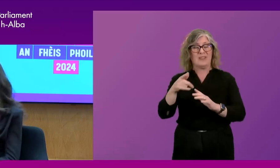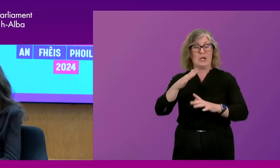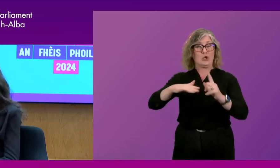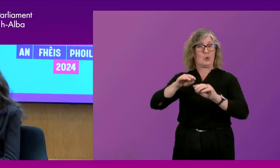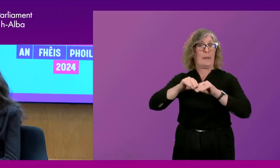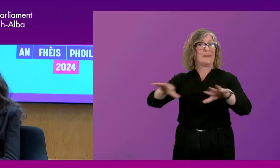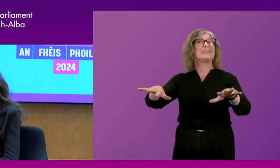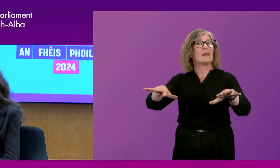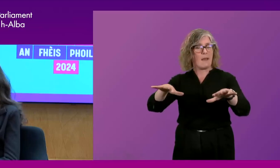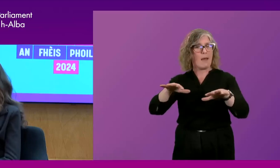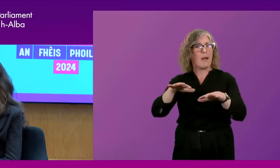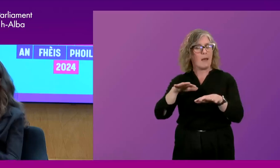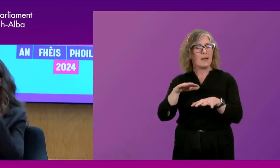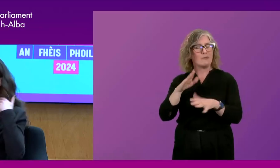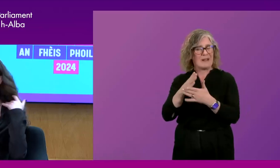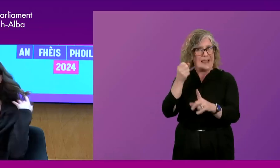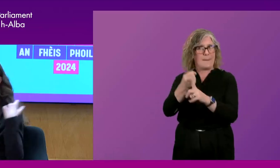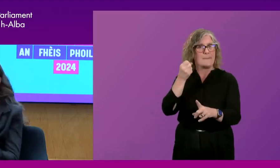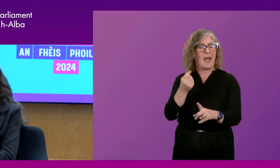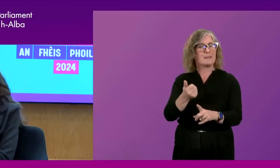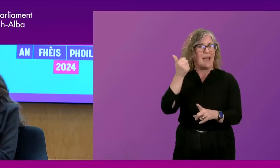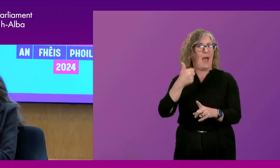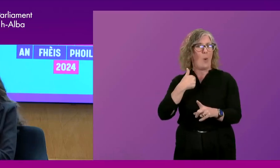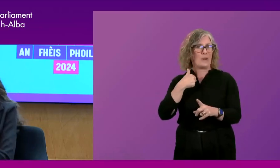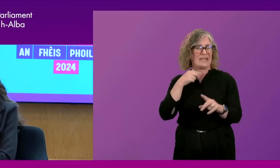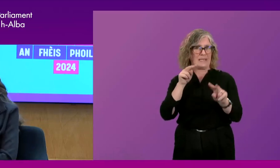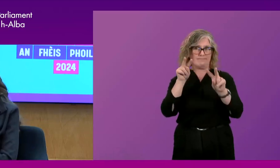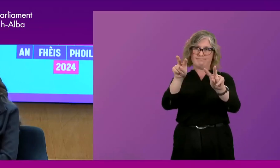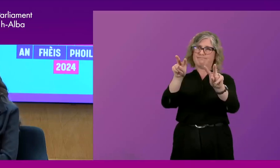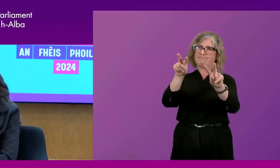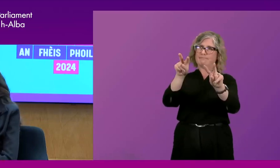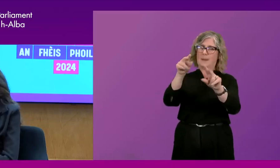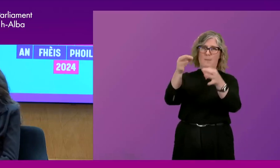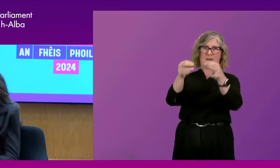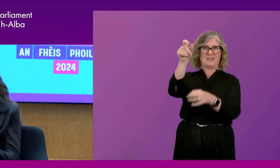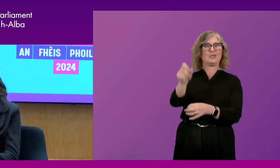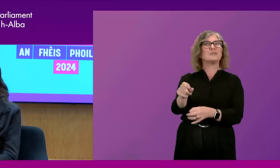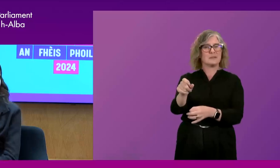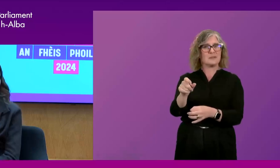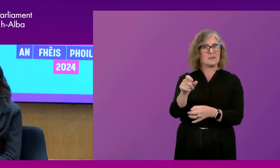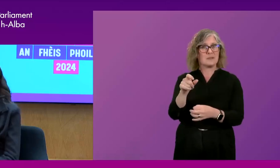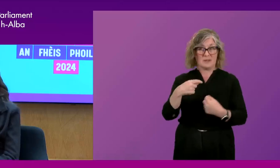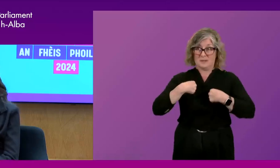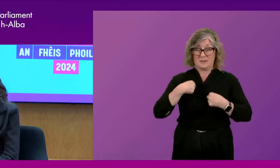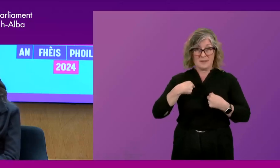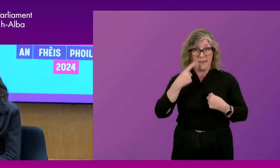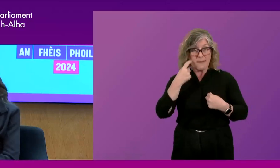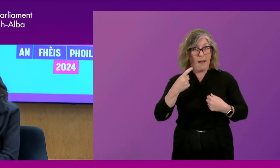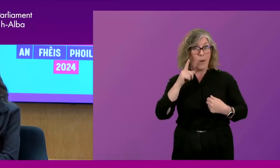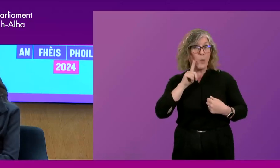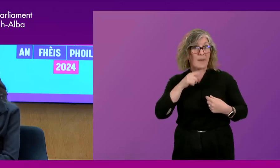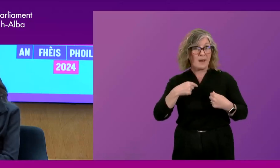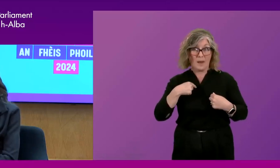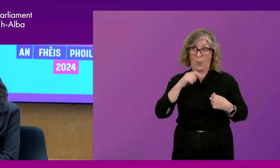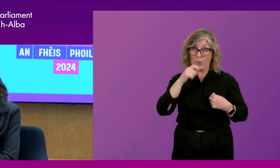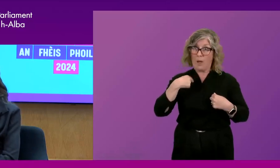perceive politicians. And I think for young people that makes it really off-putting. Like, I, as a young woman, I don't think I'd ever want